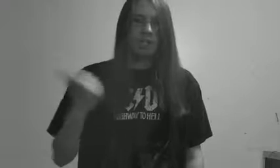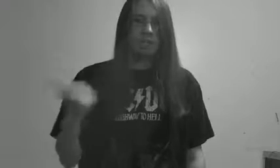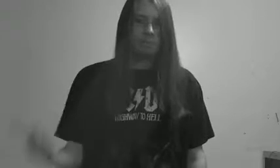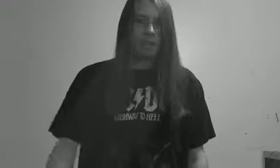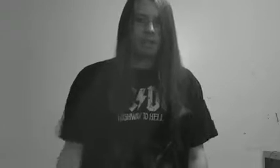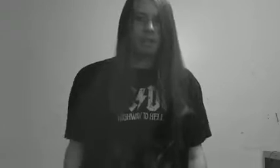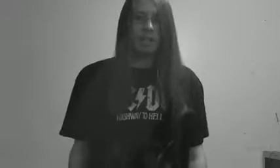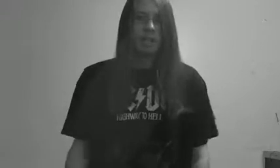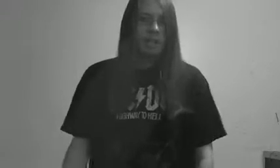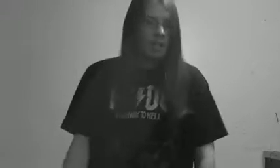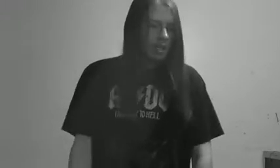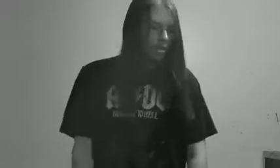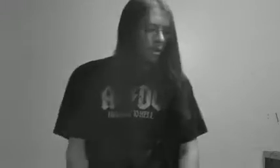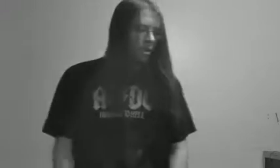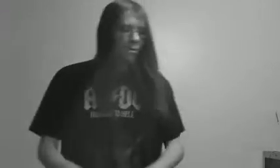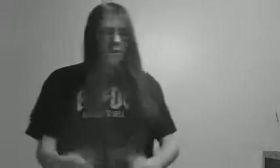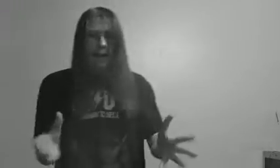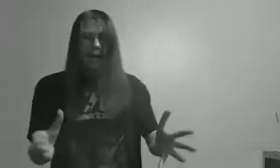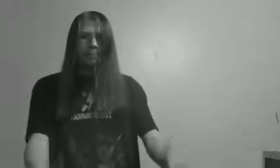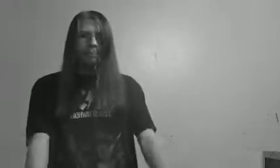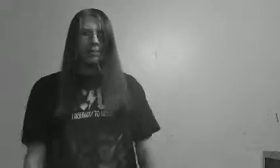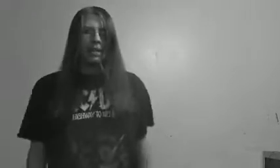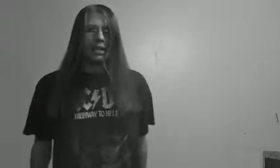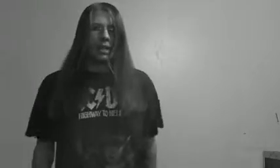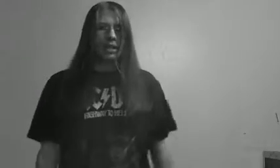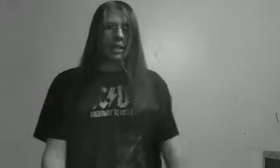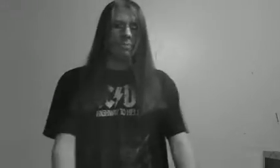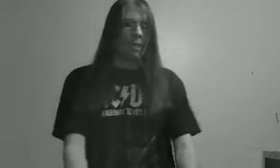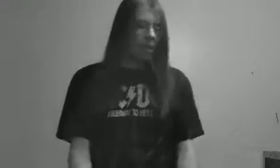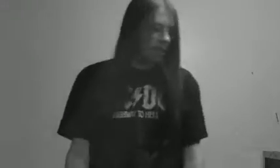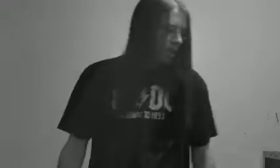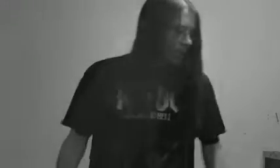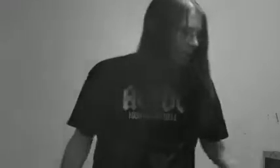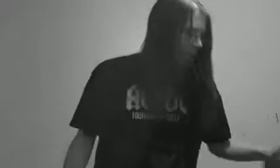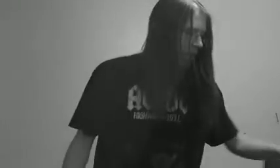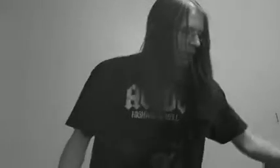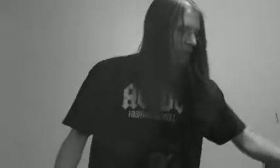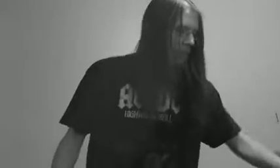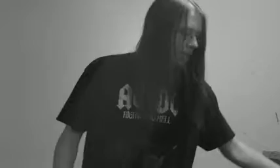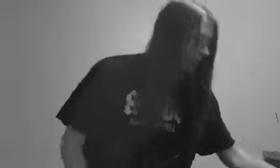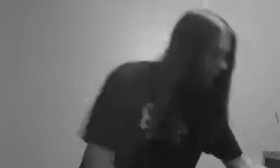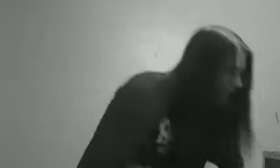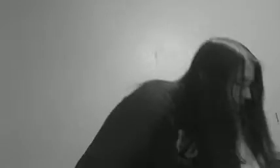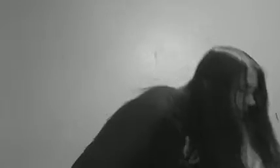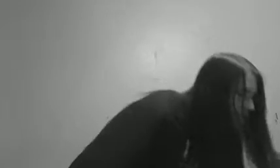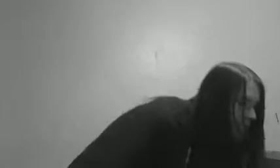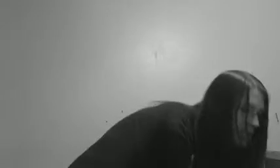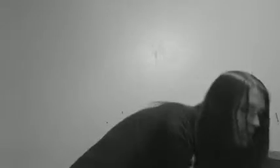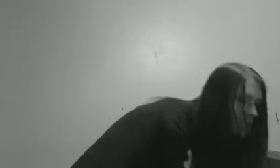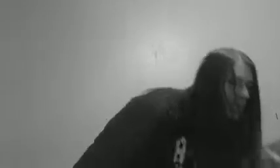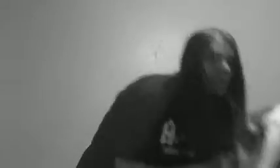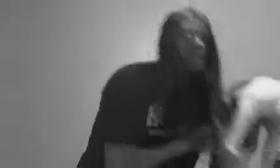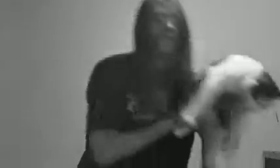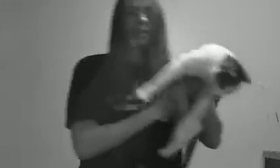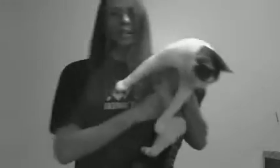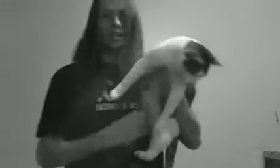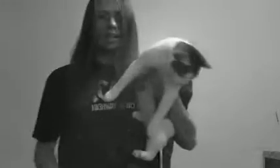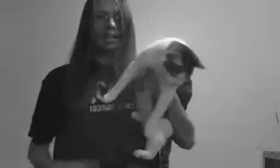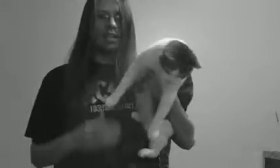think is right there. So, yeah, that's an update. Another one is this.